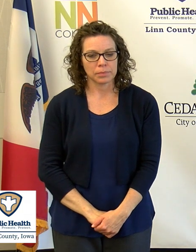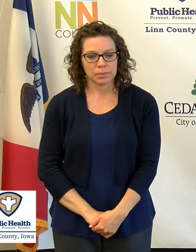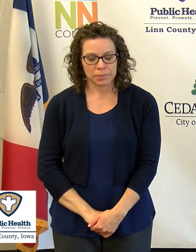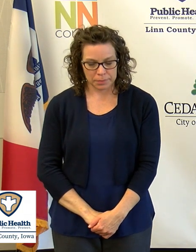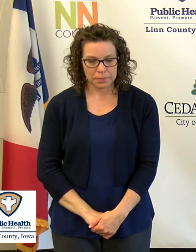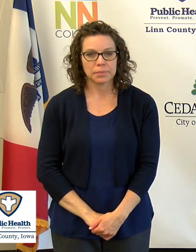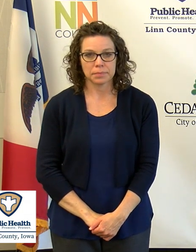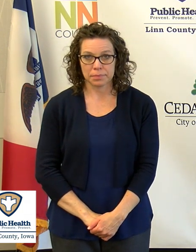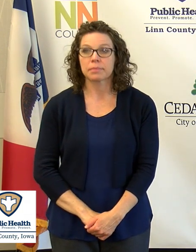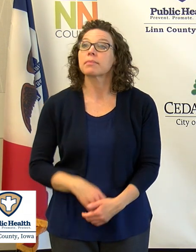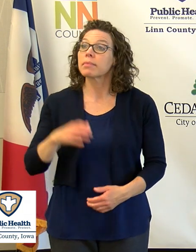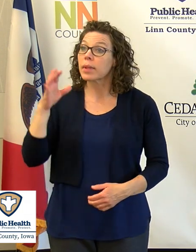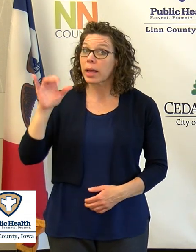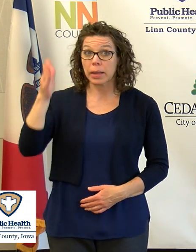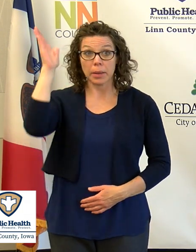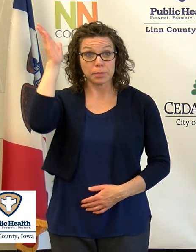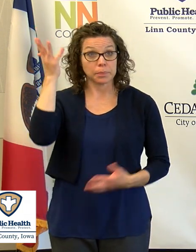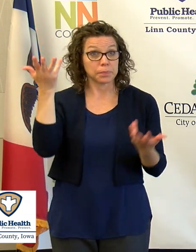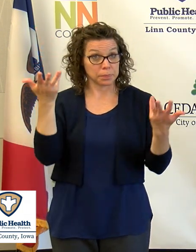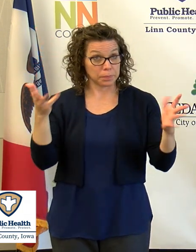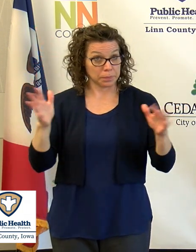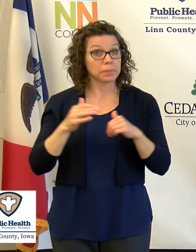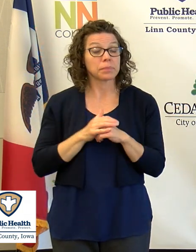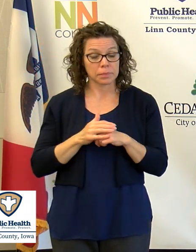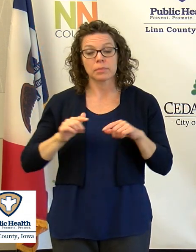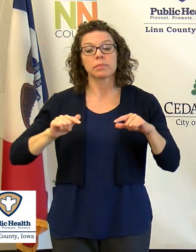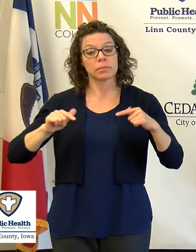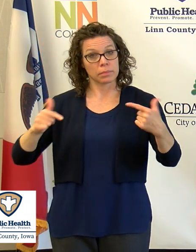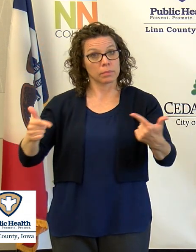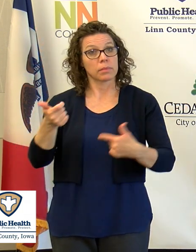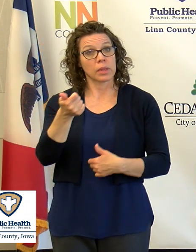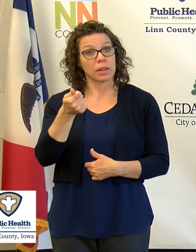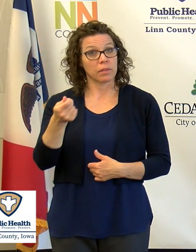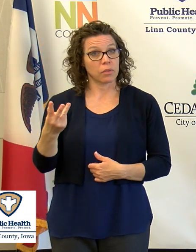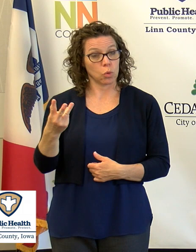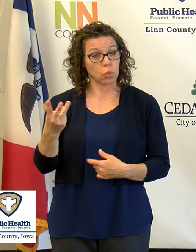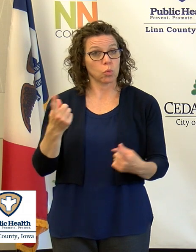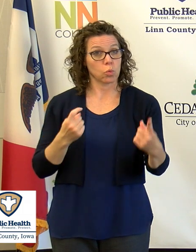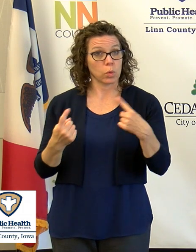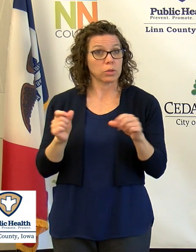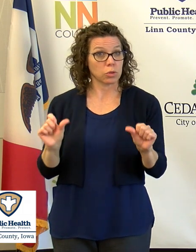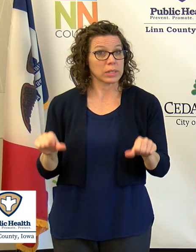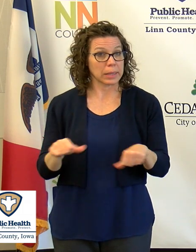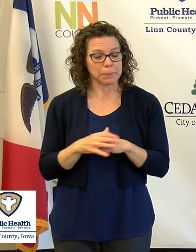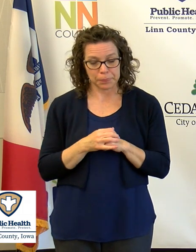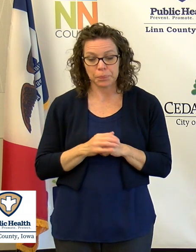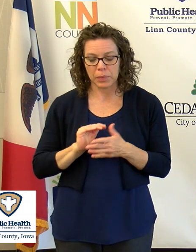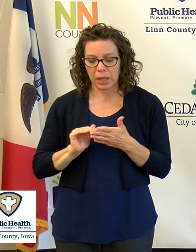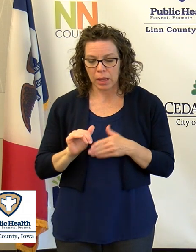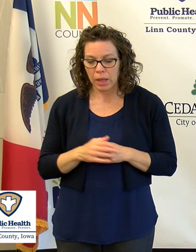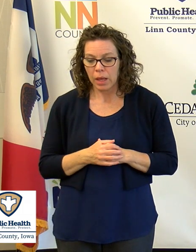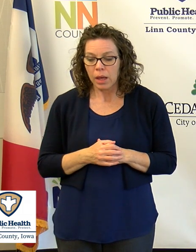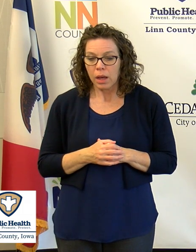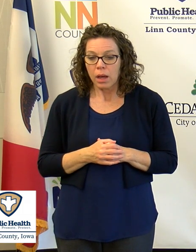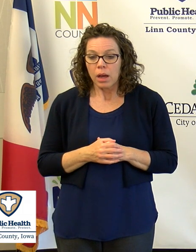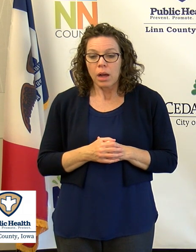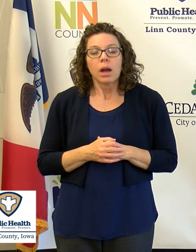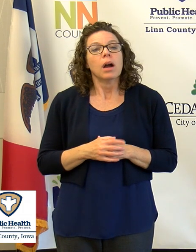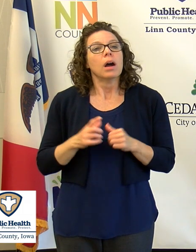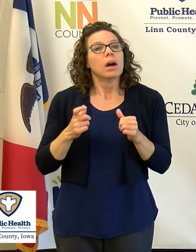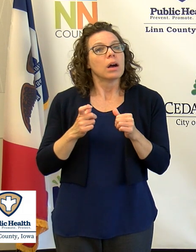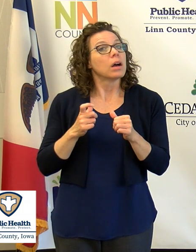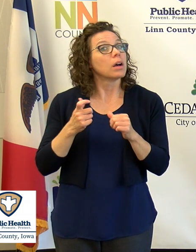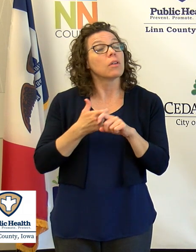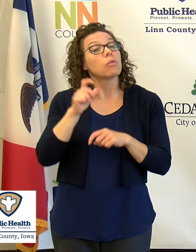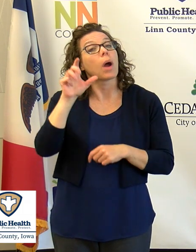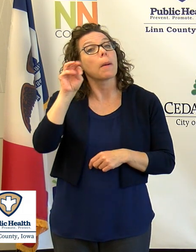Okay. This is the end of our prepared remarks for today. we do have a few or time for a few questions. Excuse me. For our media partners,